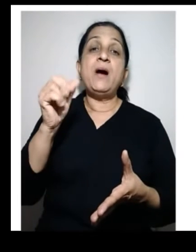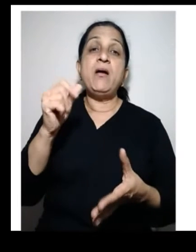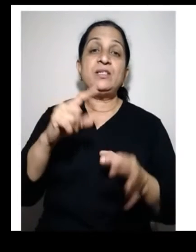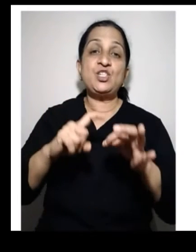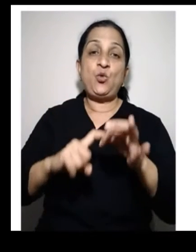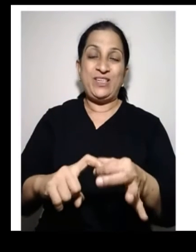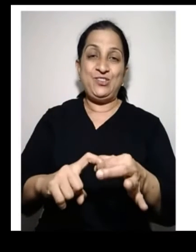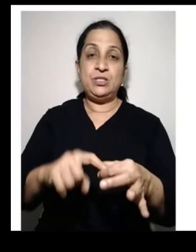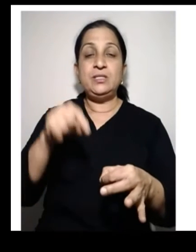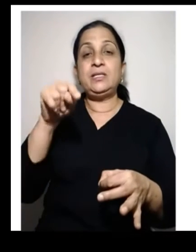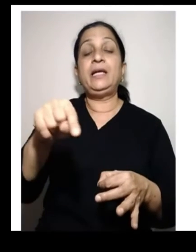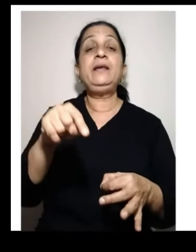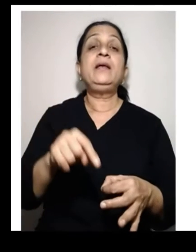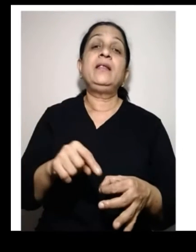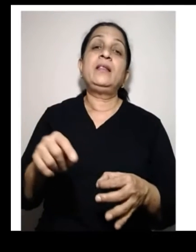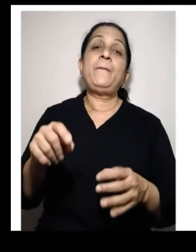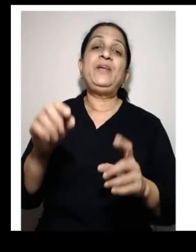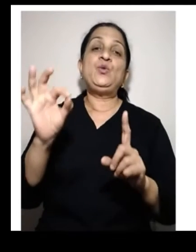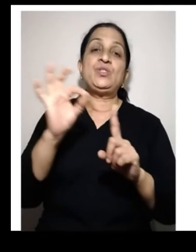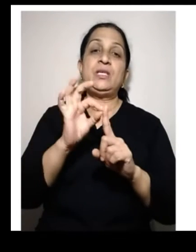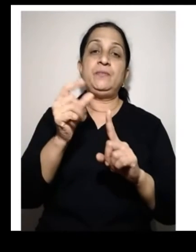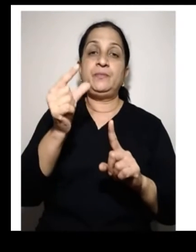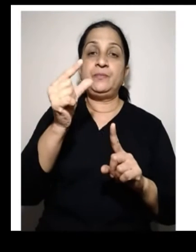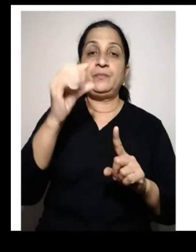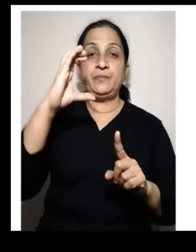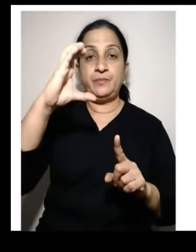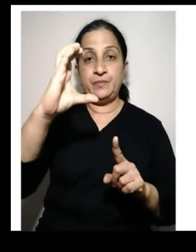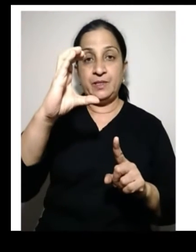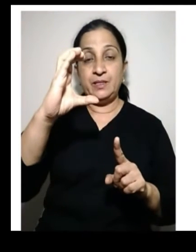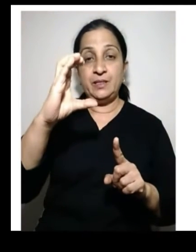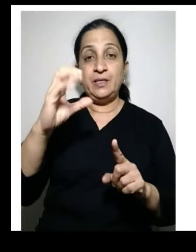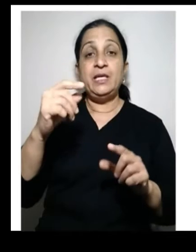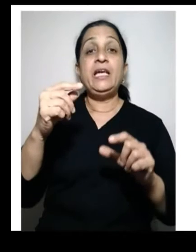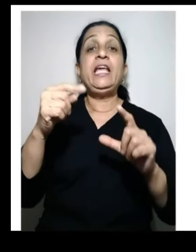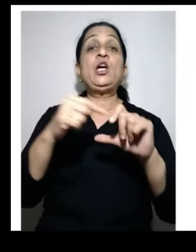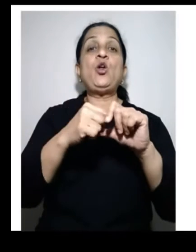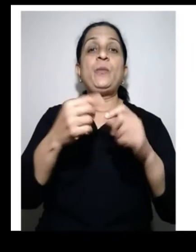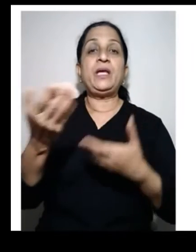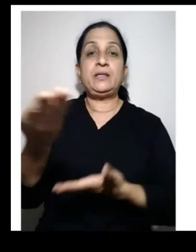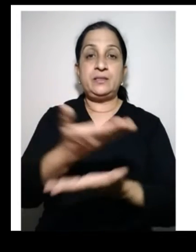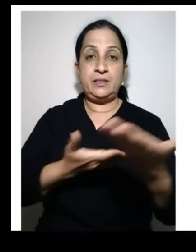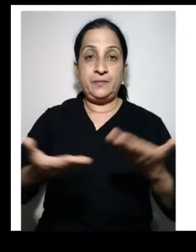the 4 mark questions in PUC Economics.